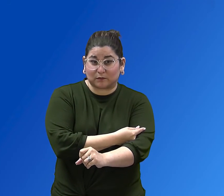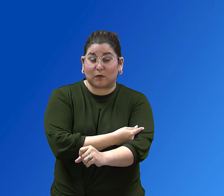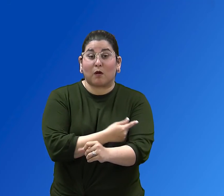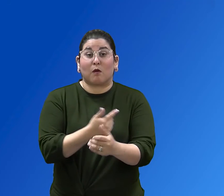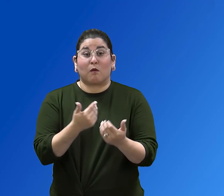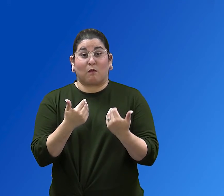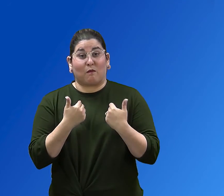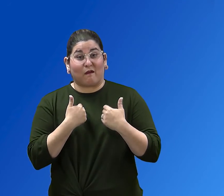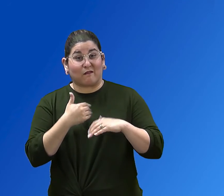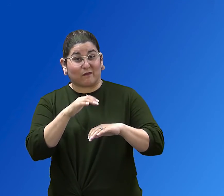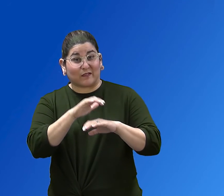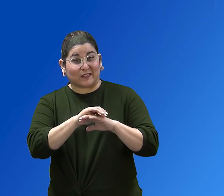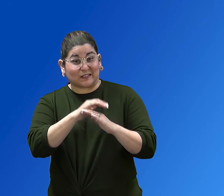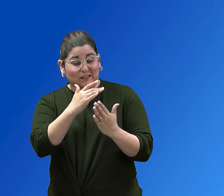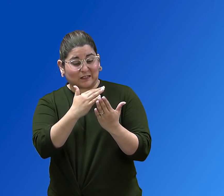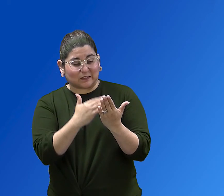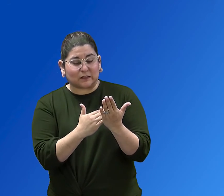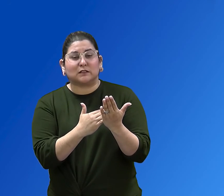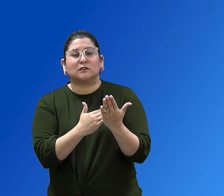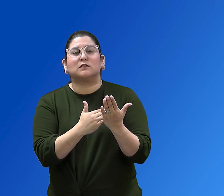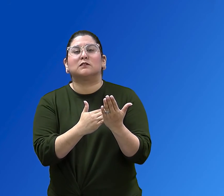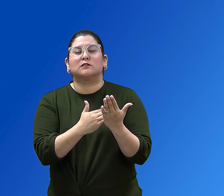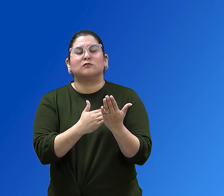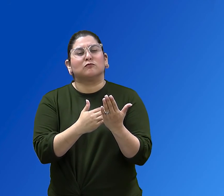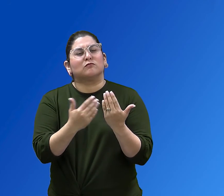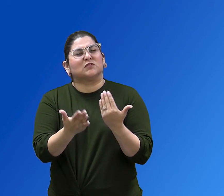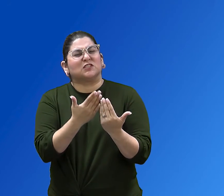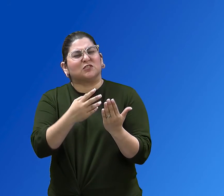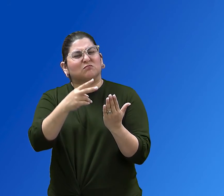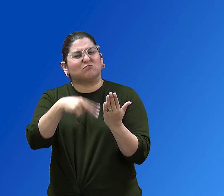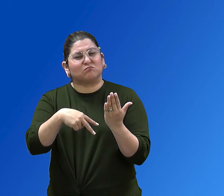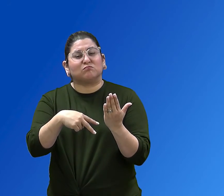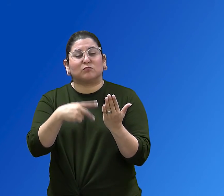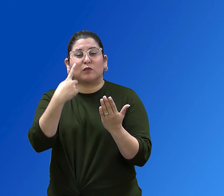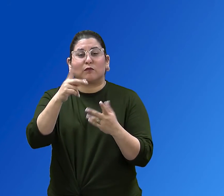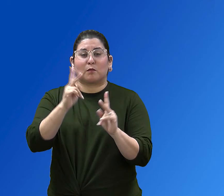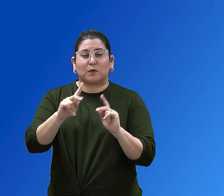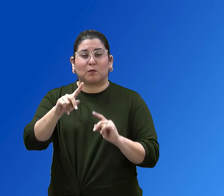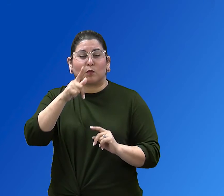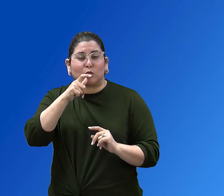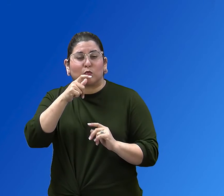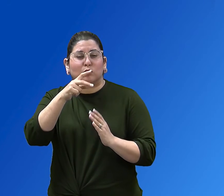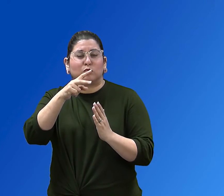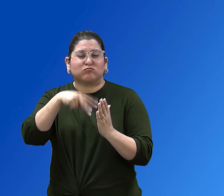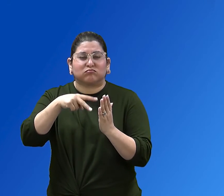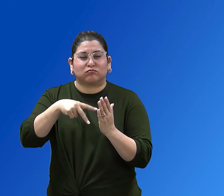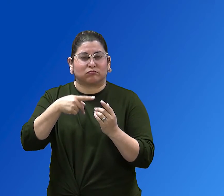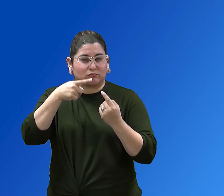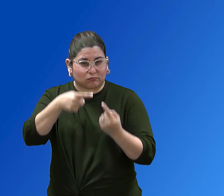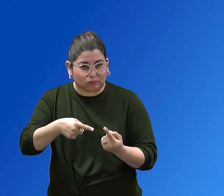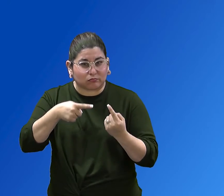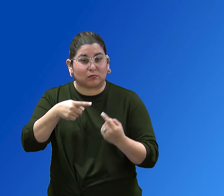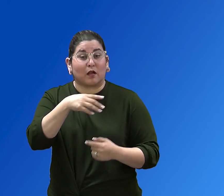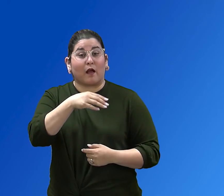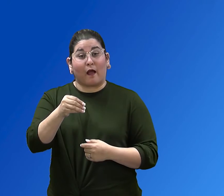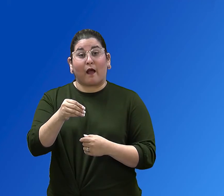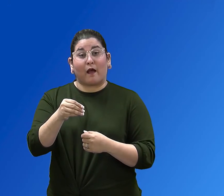that are easy to read for people with limited English and in American Sign Language.